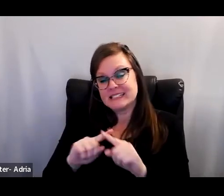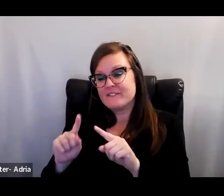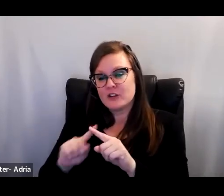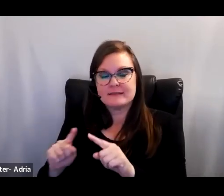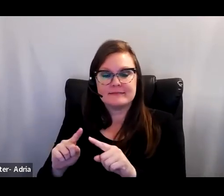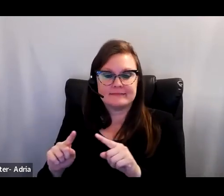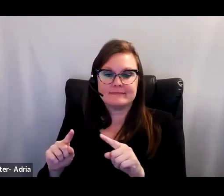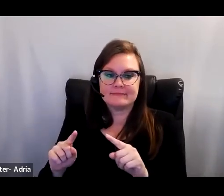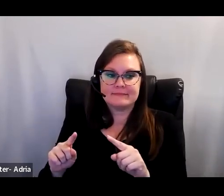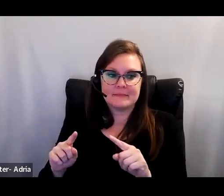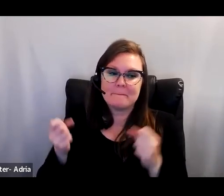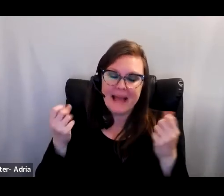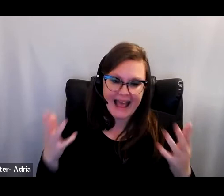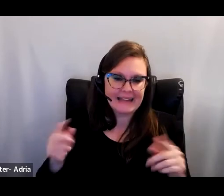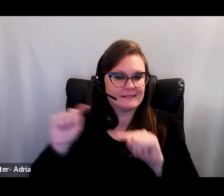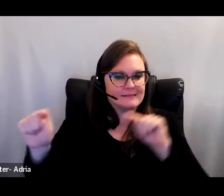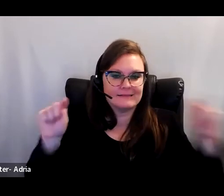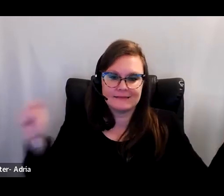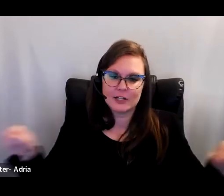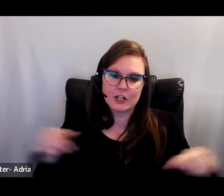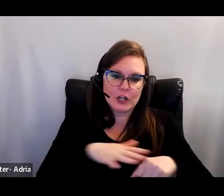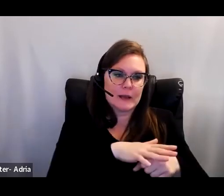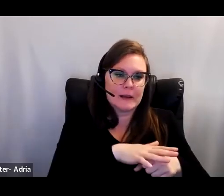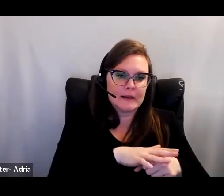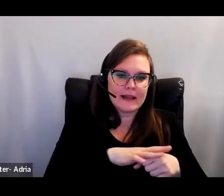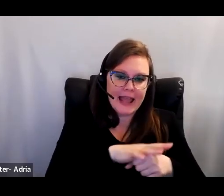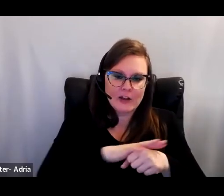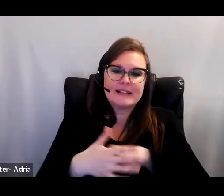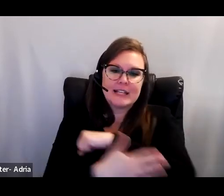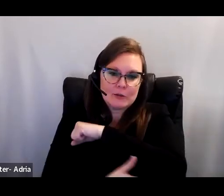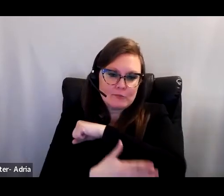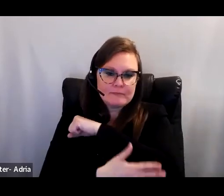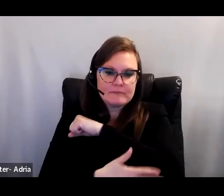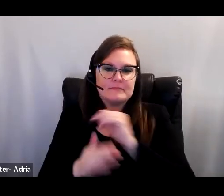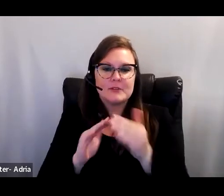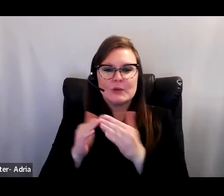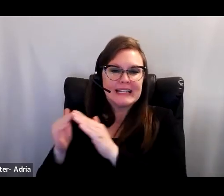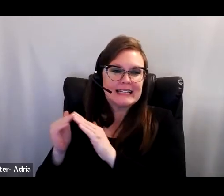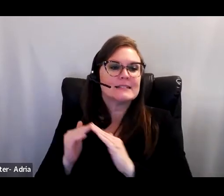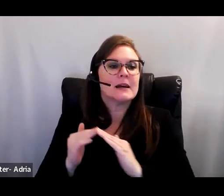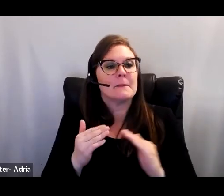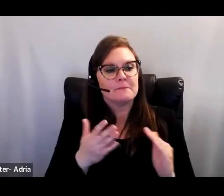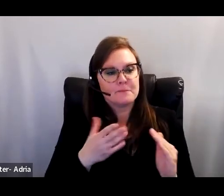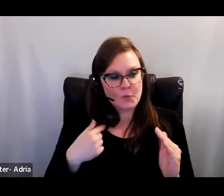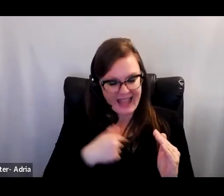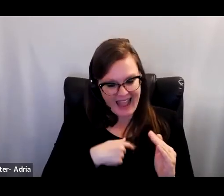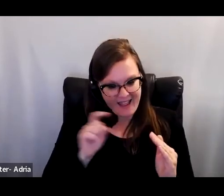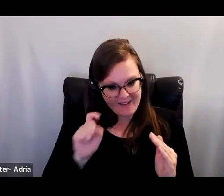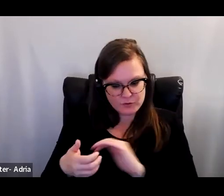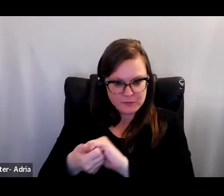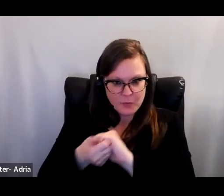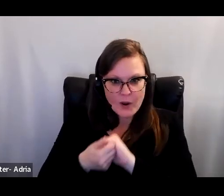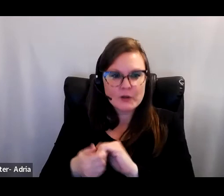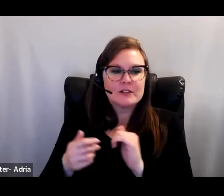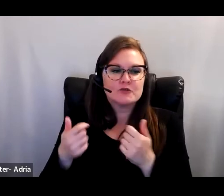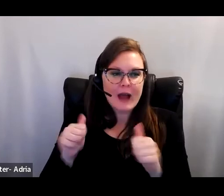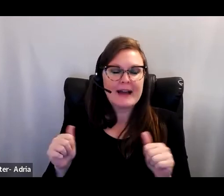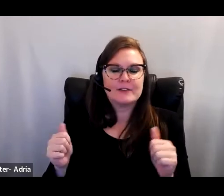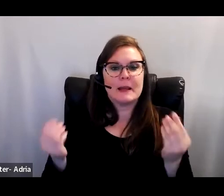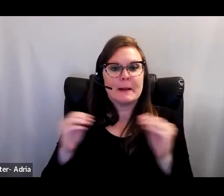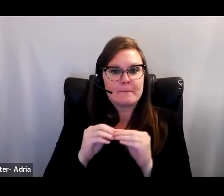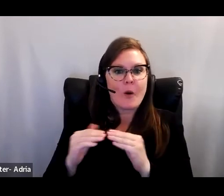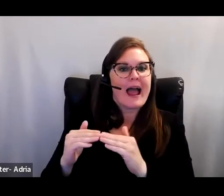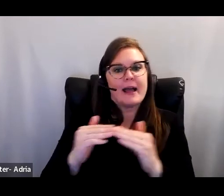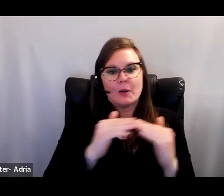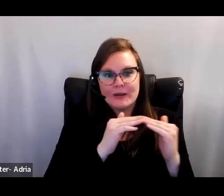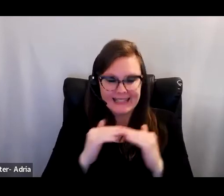We must find ways to cross disciplinary boundaries and form bridges with scholars in other fields so we can support equity in a more multifaceted way.